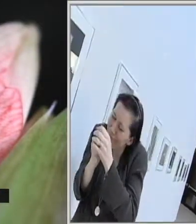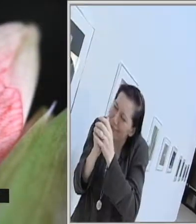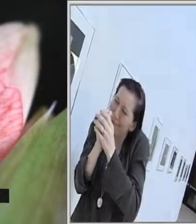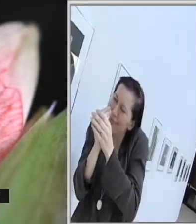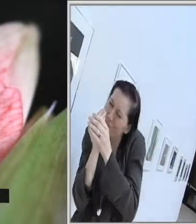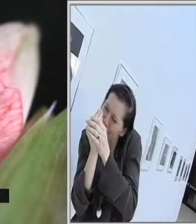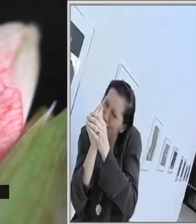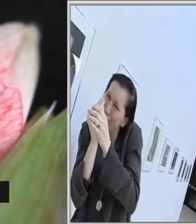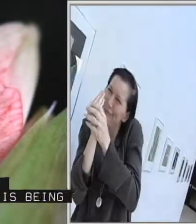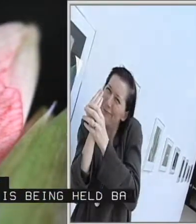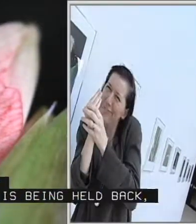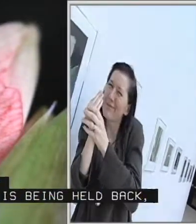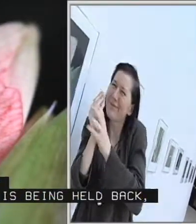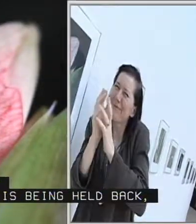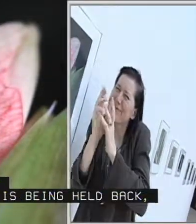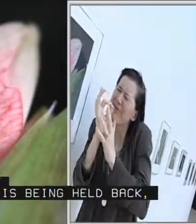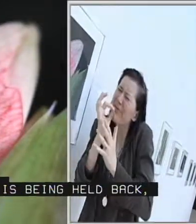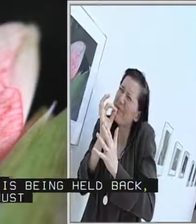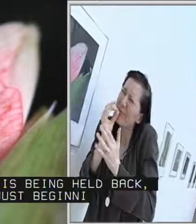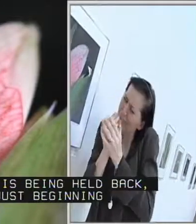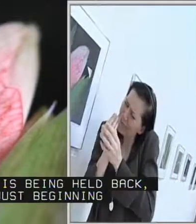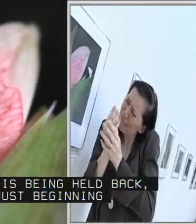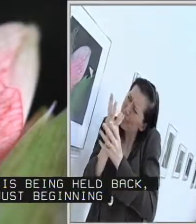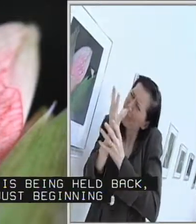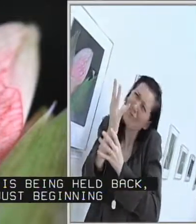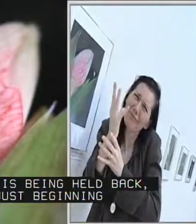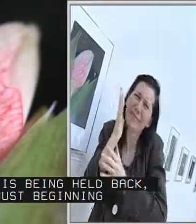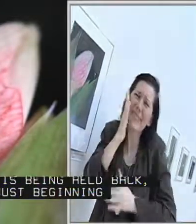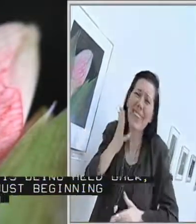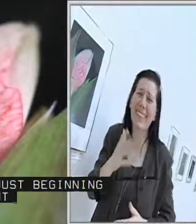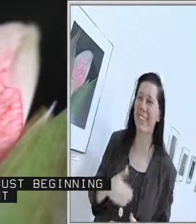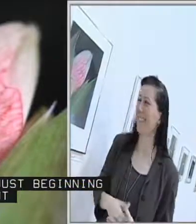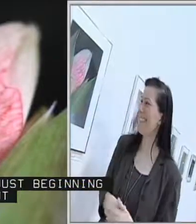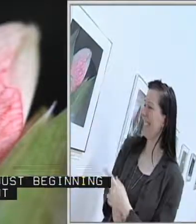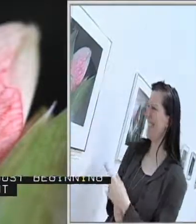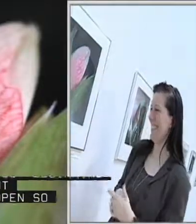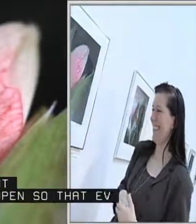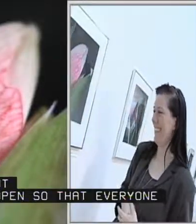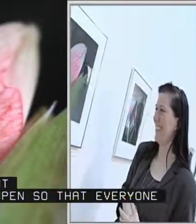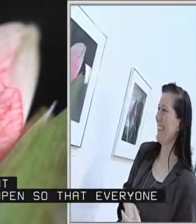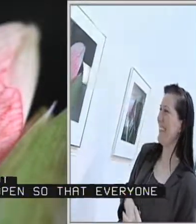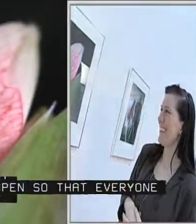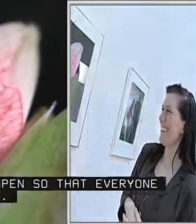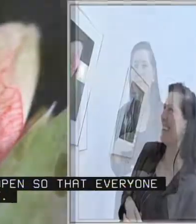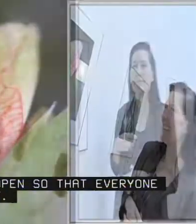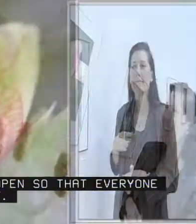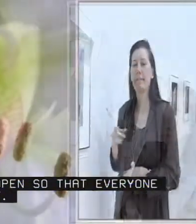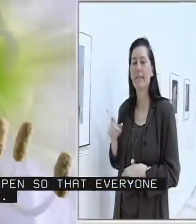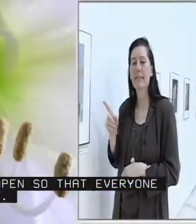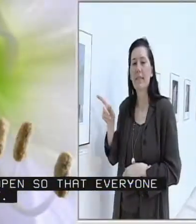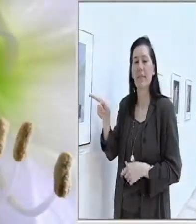Secrets. Something's being held back, but it's just beginning to come out into the open so that everyone can see it.